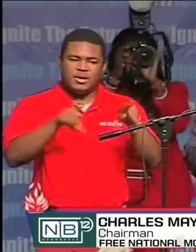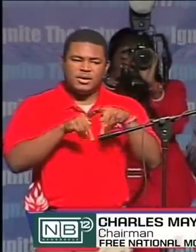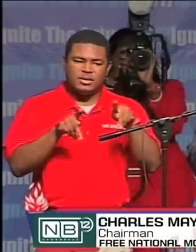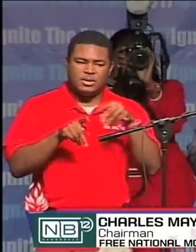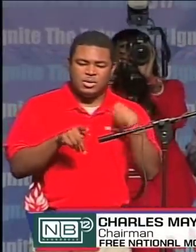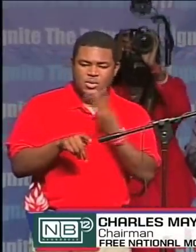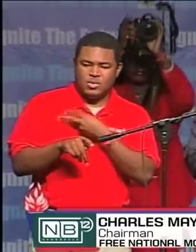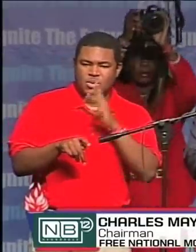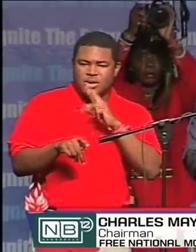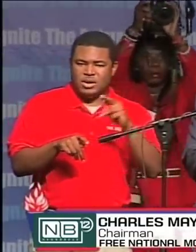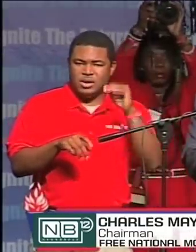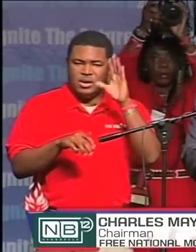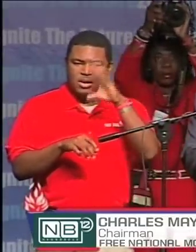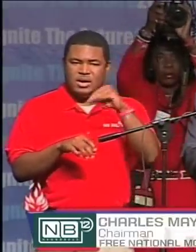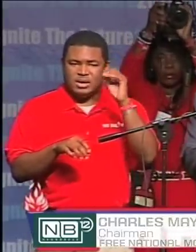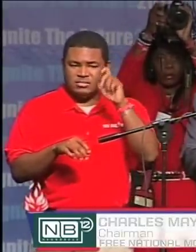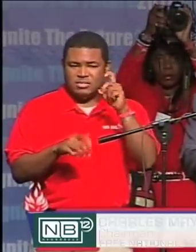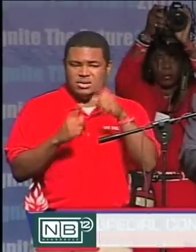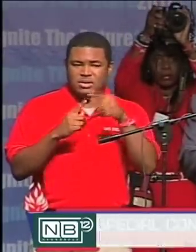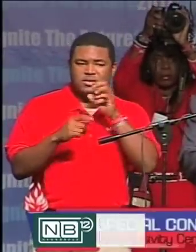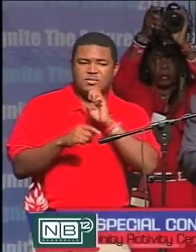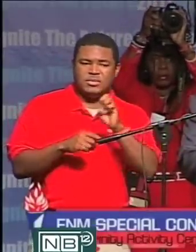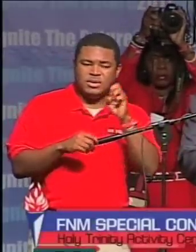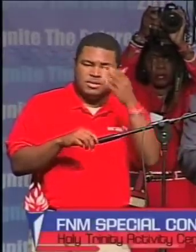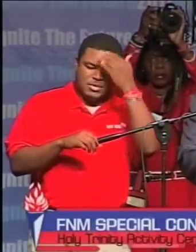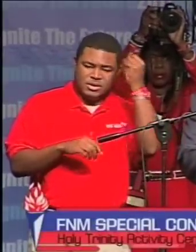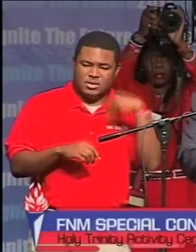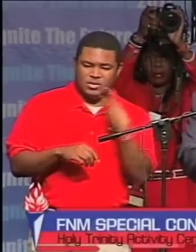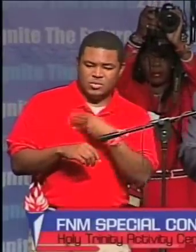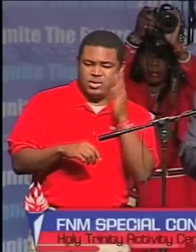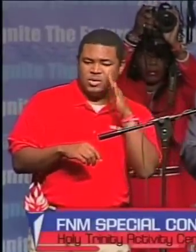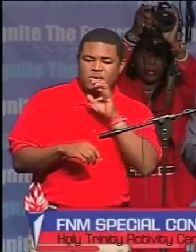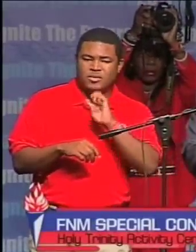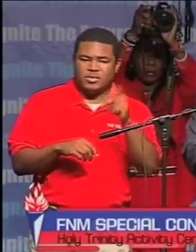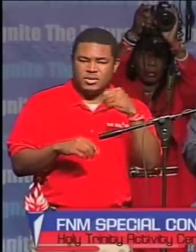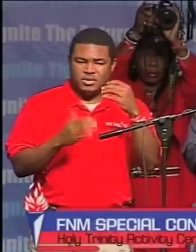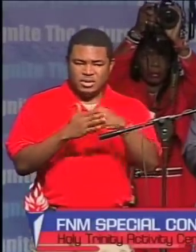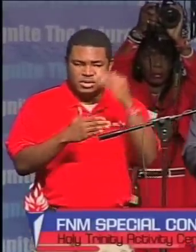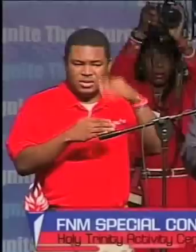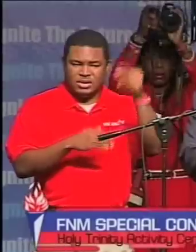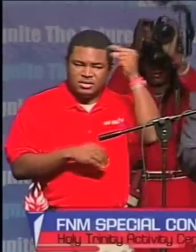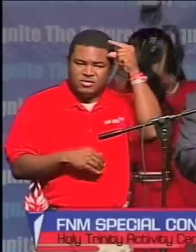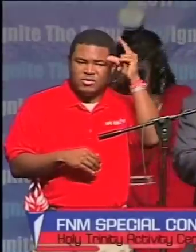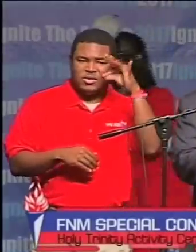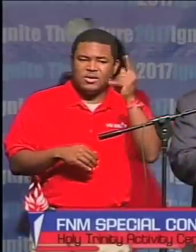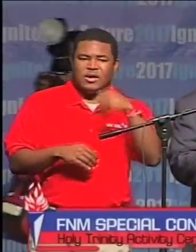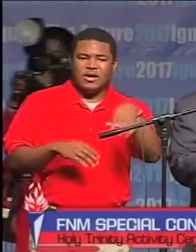and we must be because we will be the next government of the Commonwealth of the Bahamas.